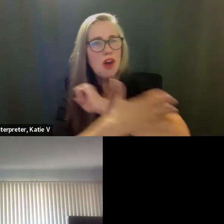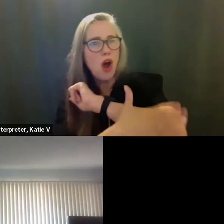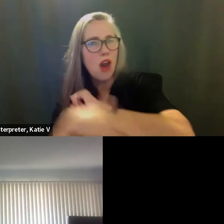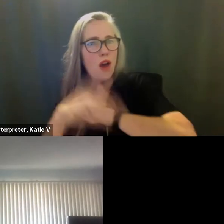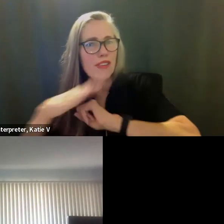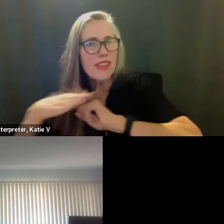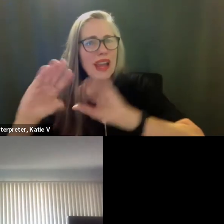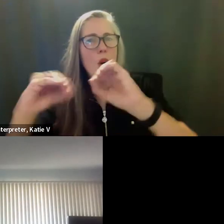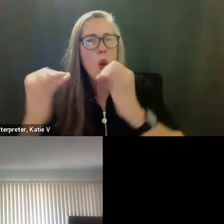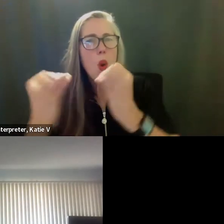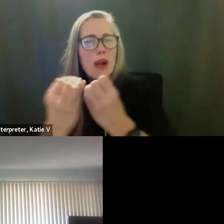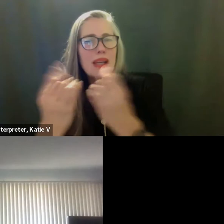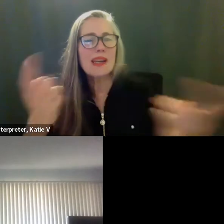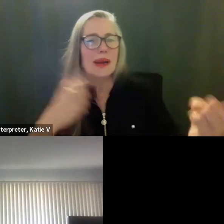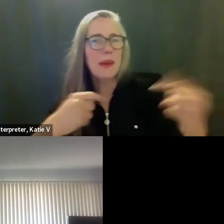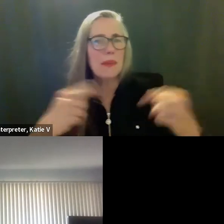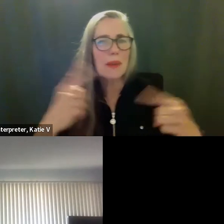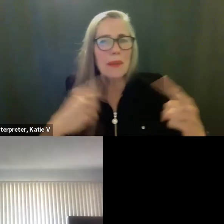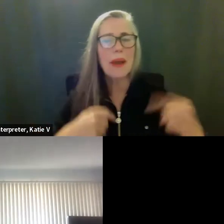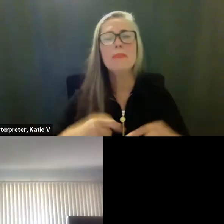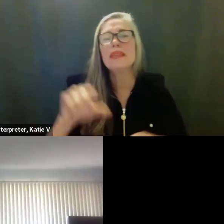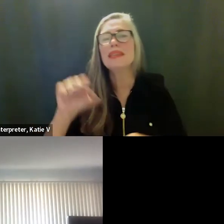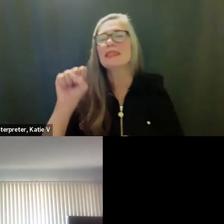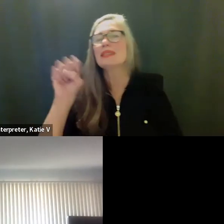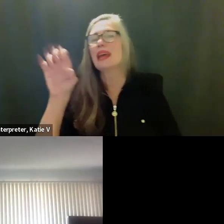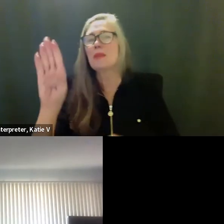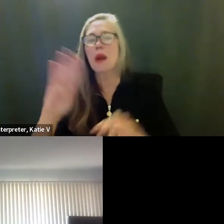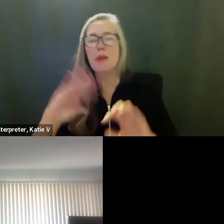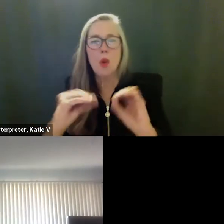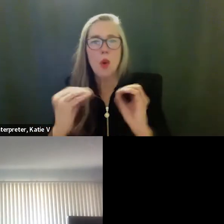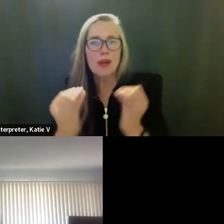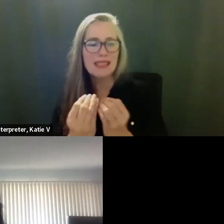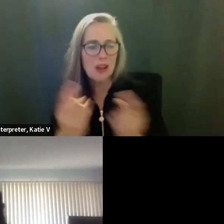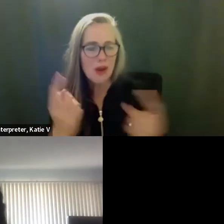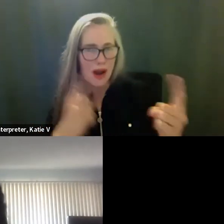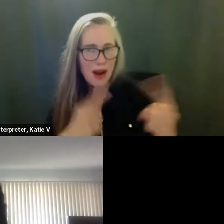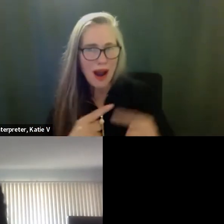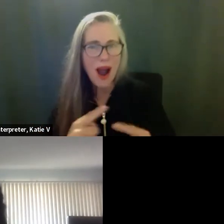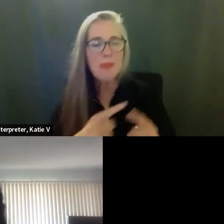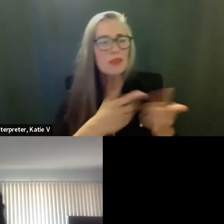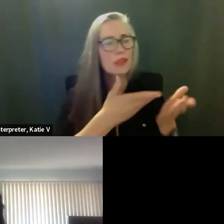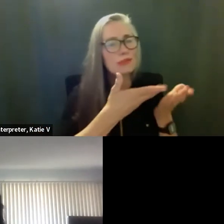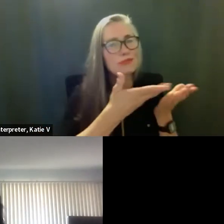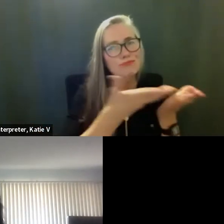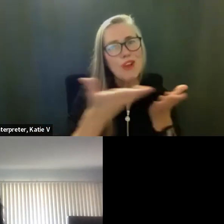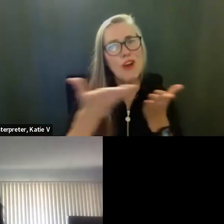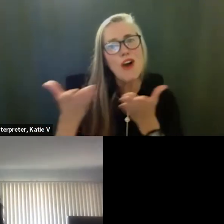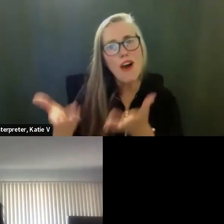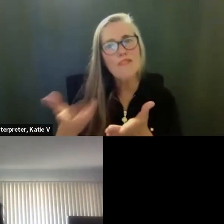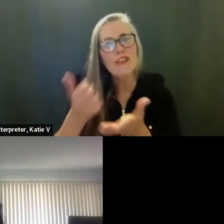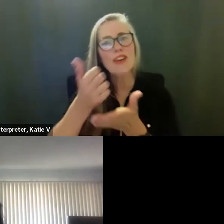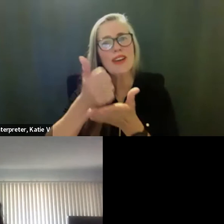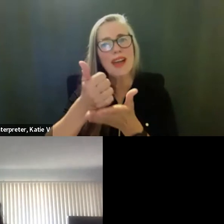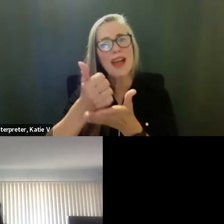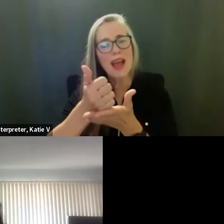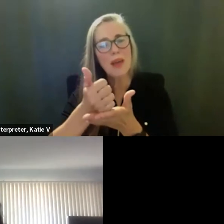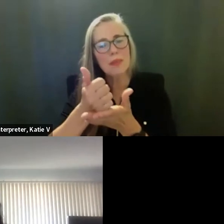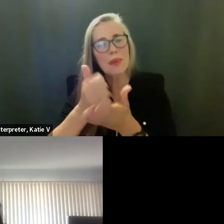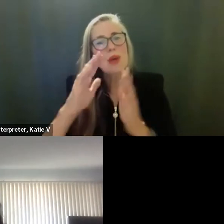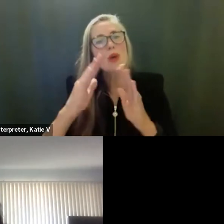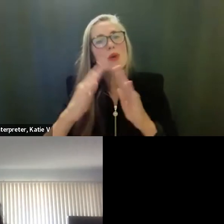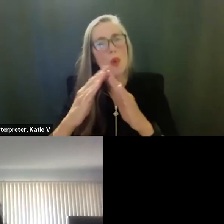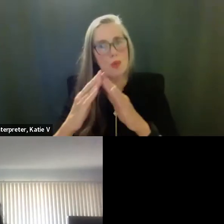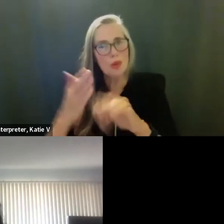And with the other organizations in the area who are able to help the